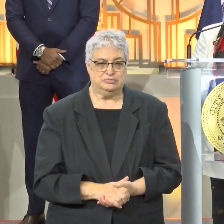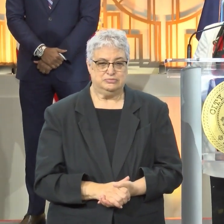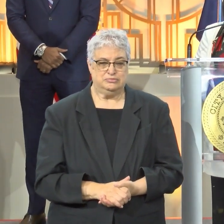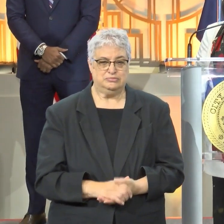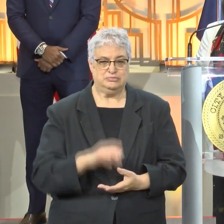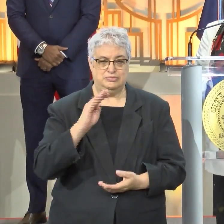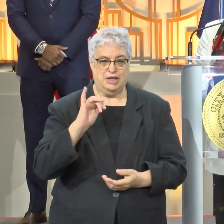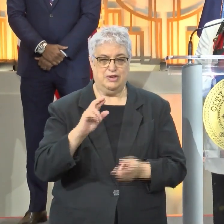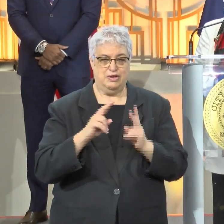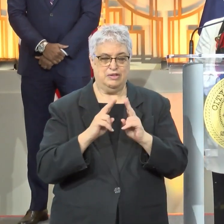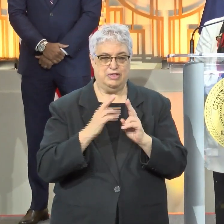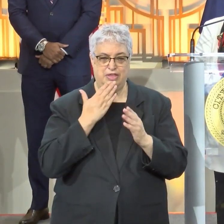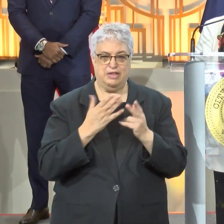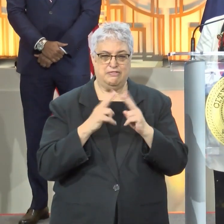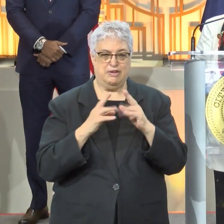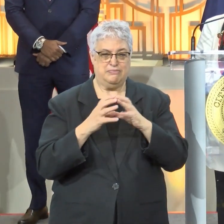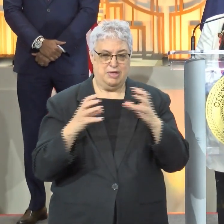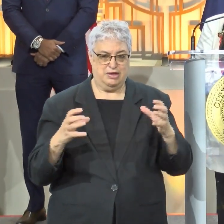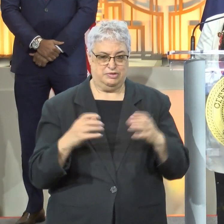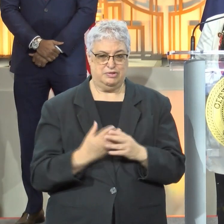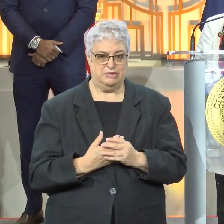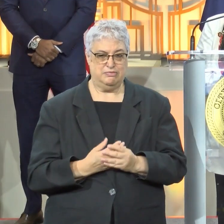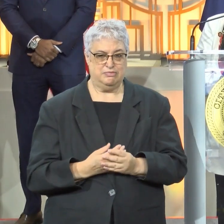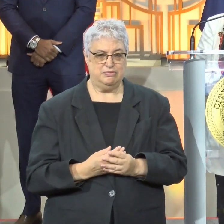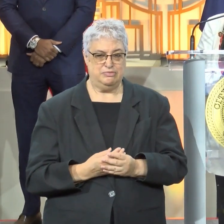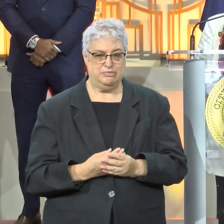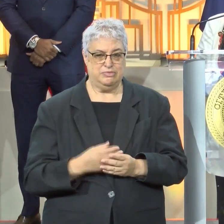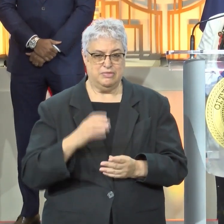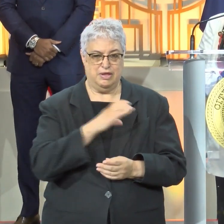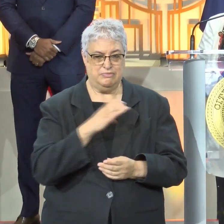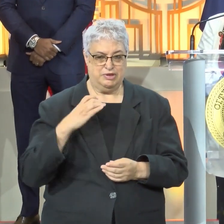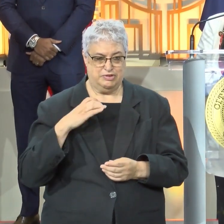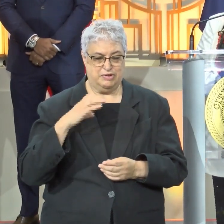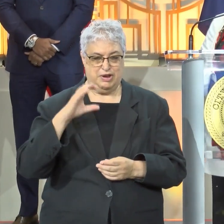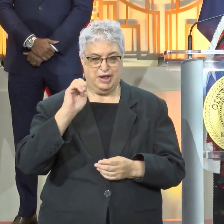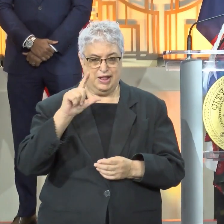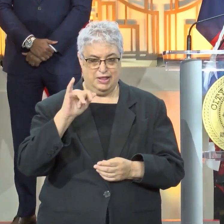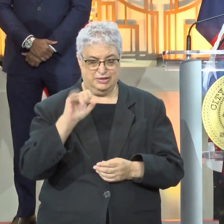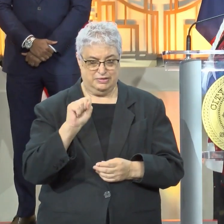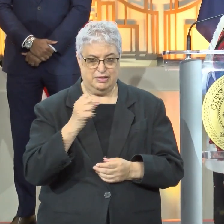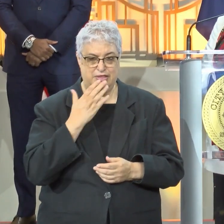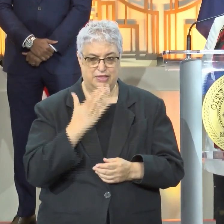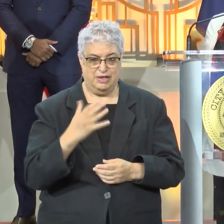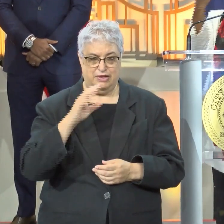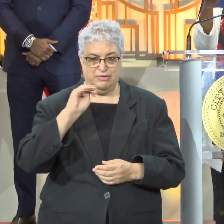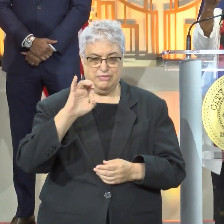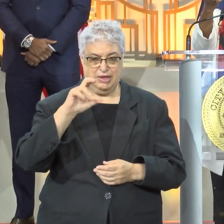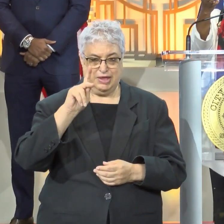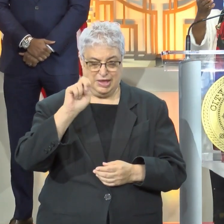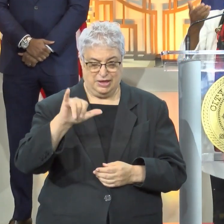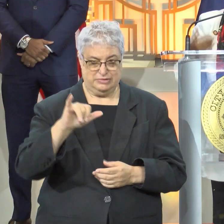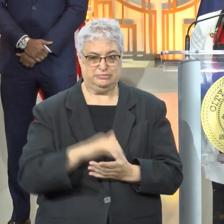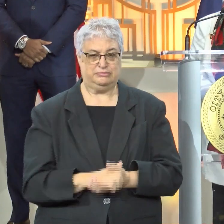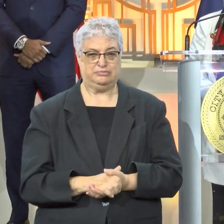Mayor, thank you so very much. And thank you to Commissioner Ellis. Thank you, Mickey. Thank you,